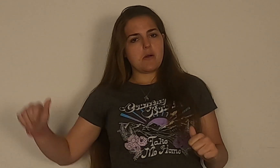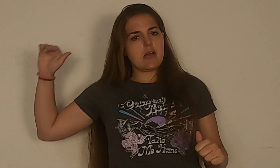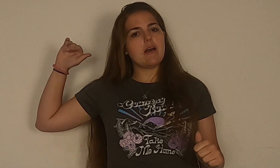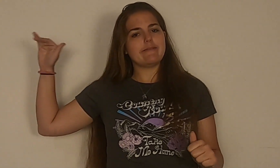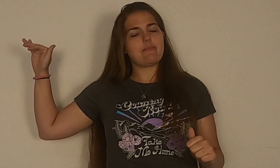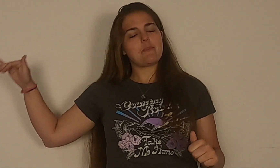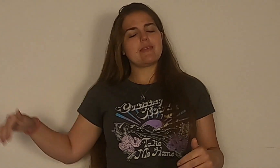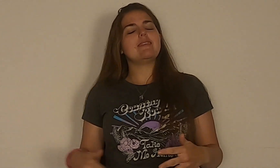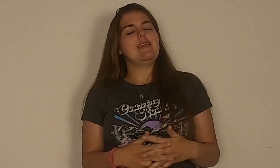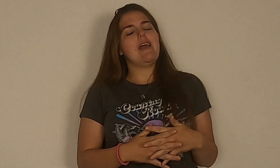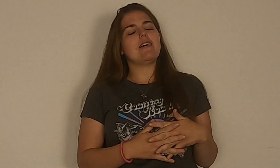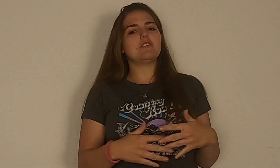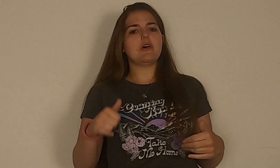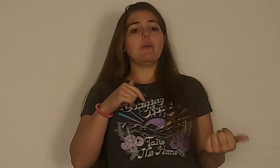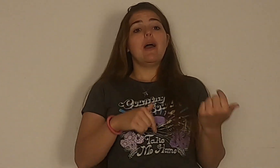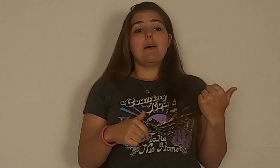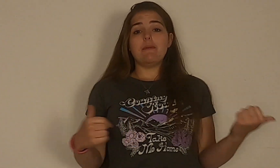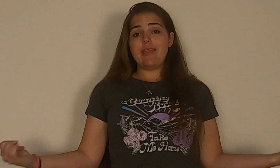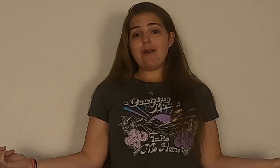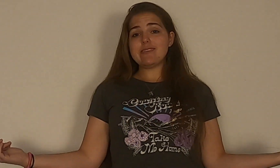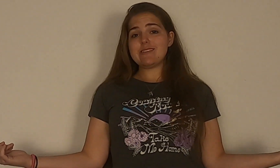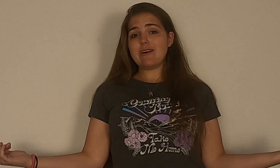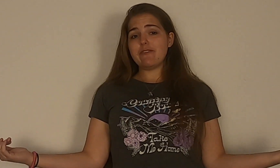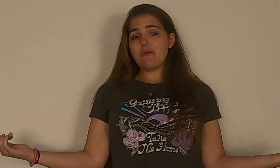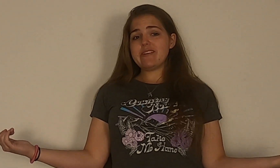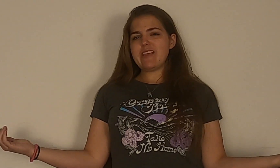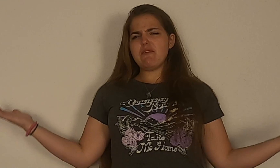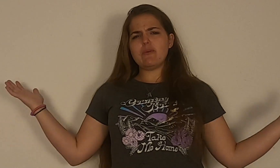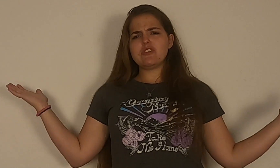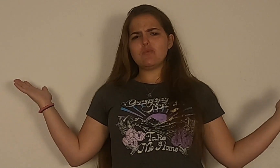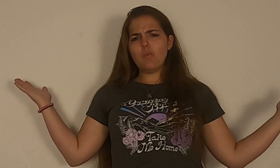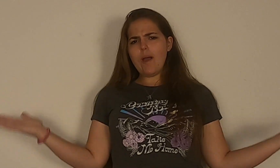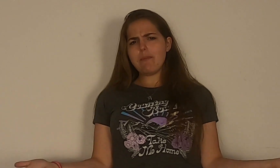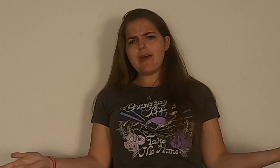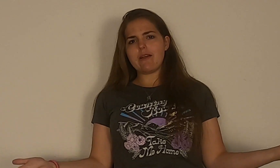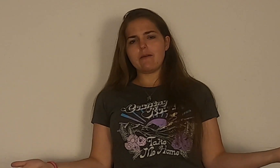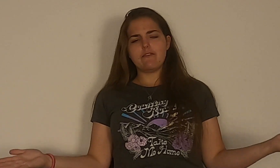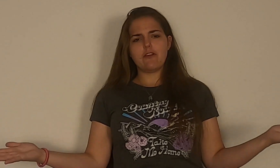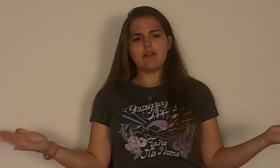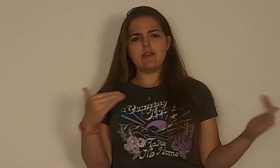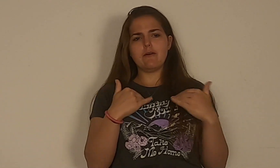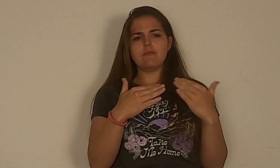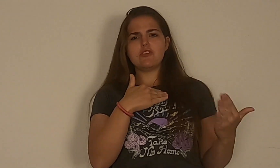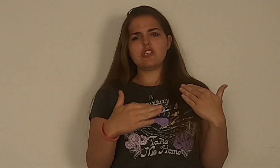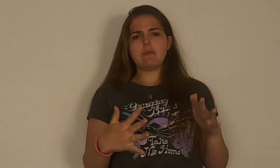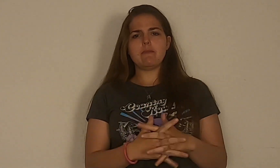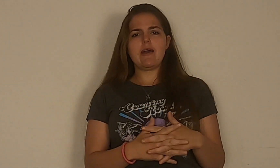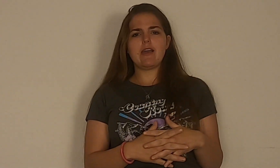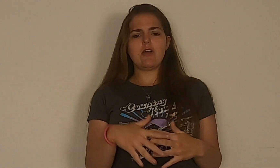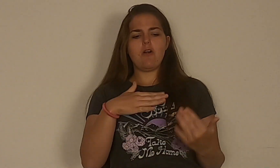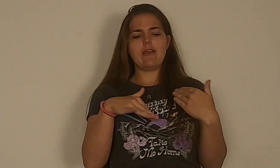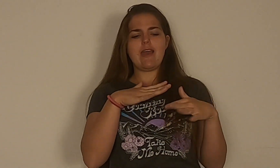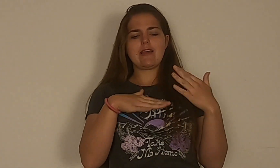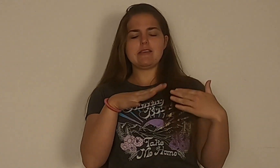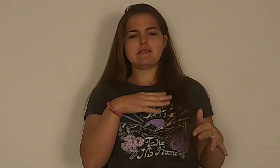yeah so now it's down to 47 which is way better for you know the shape of my cardiacness.